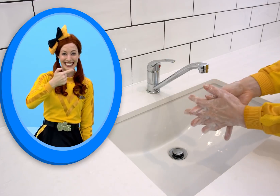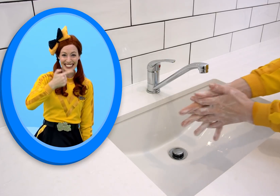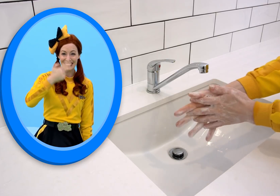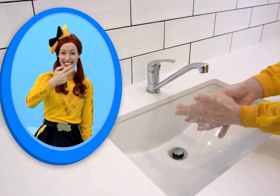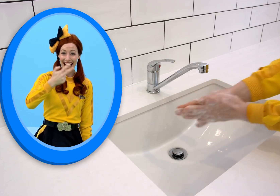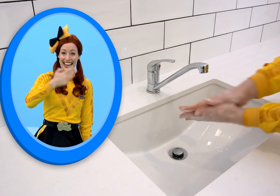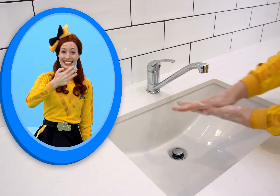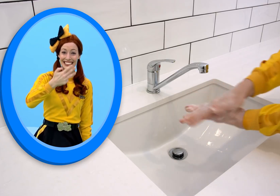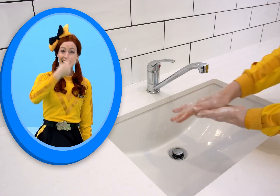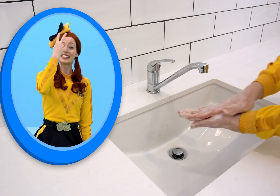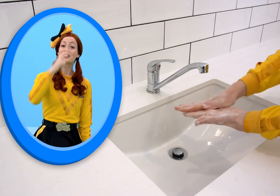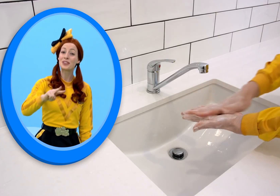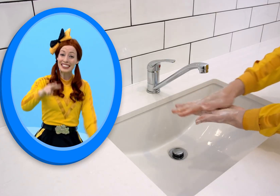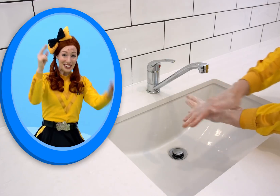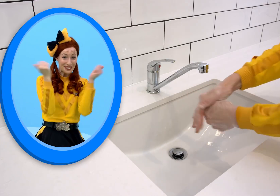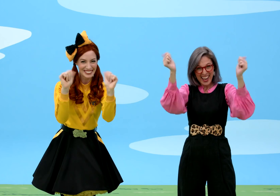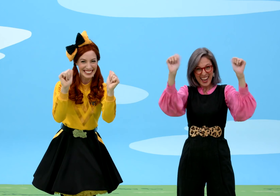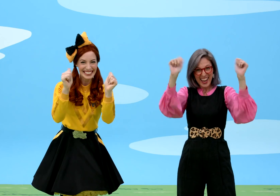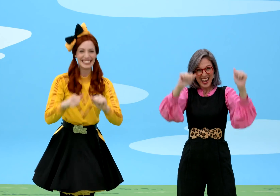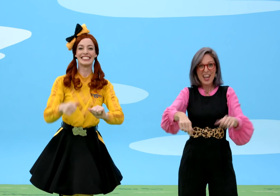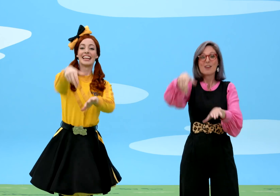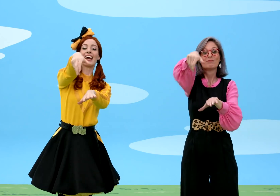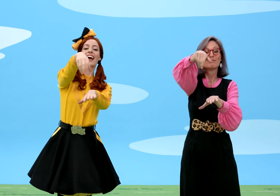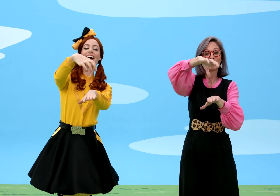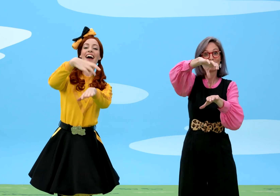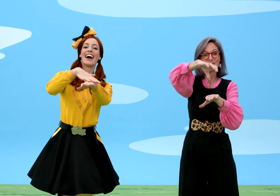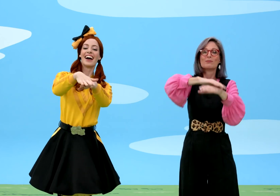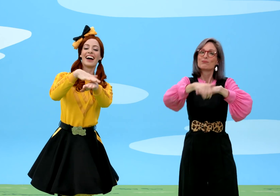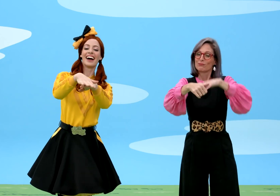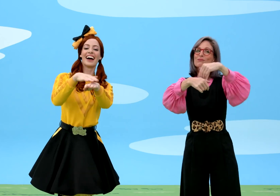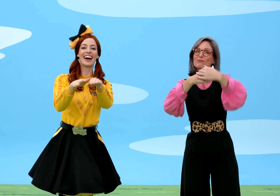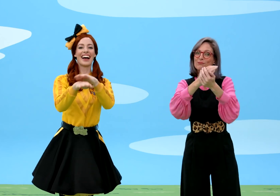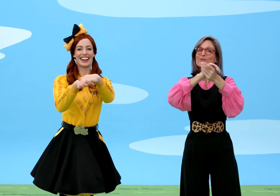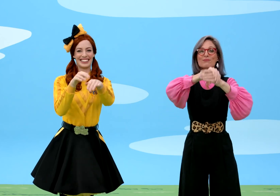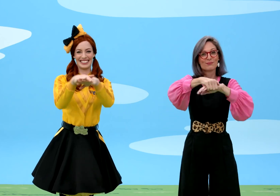sixteen, seventeen, eighteen, nineteen, twenty Rinse your hands Towel or air them dry